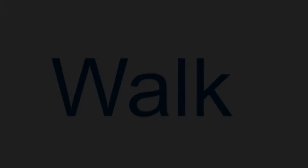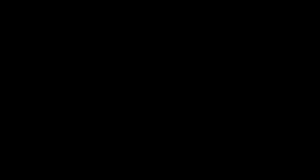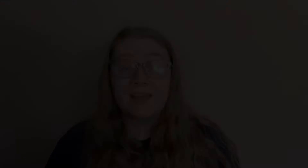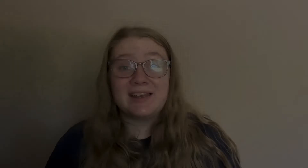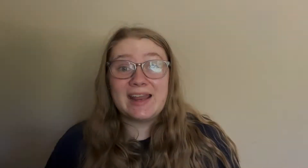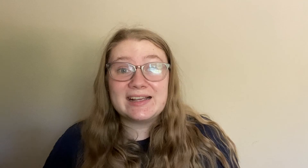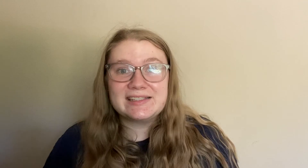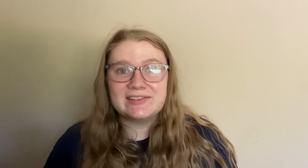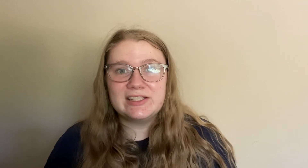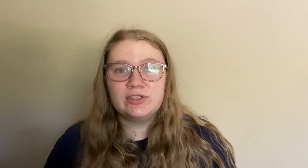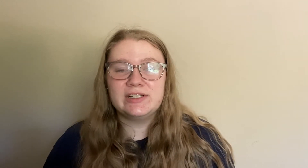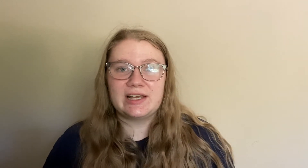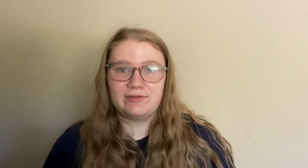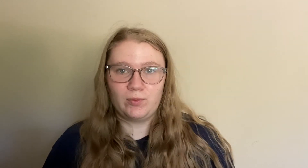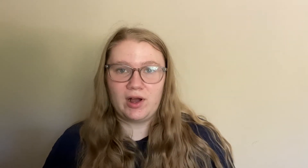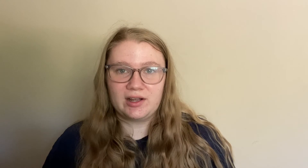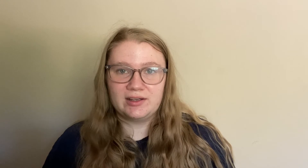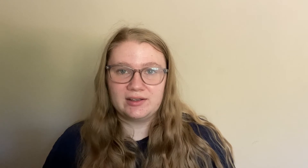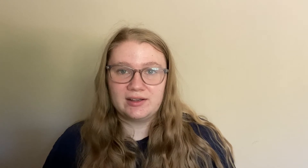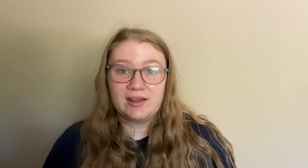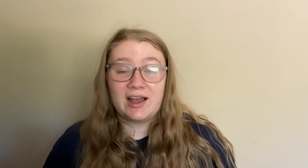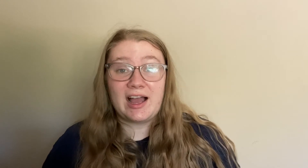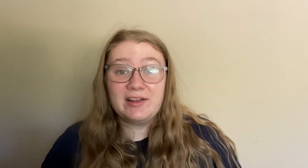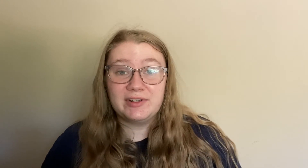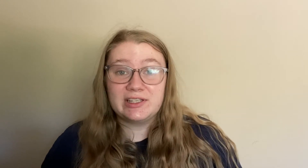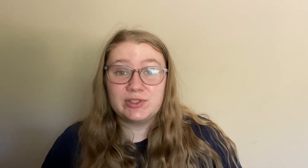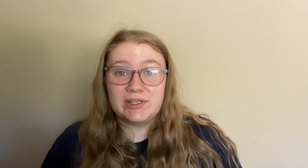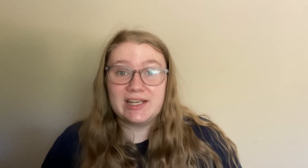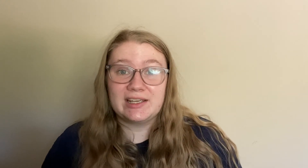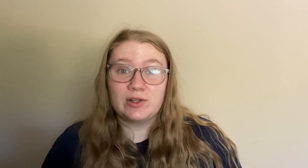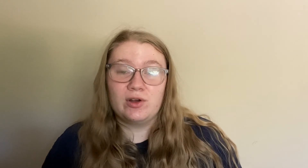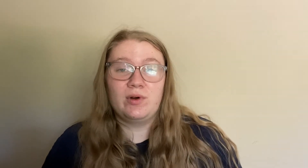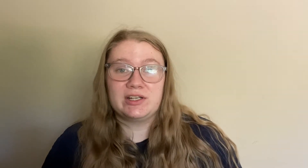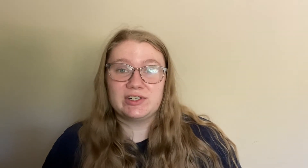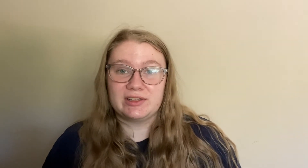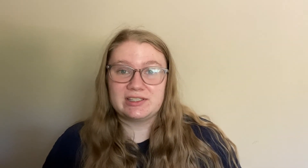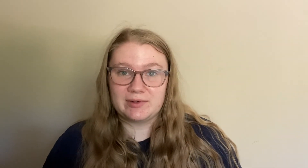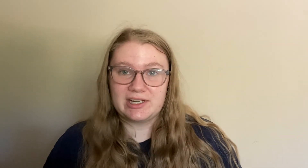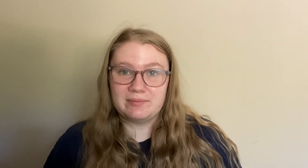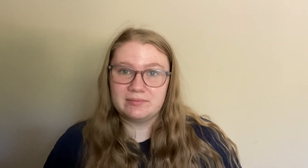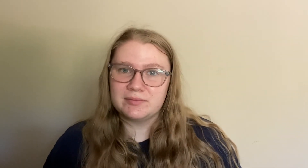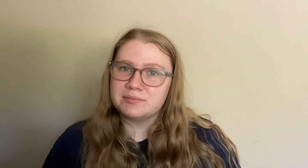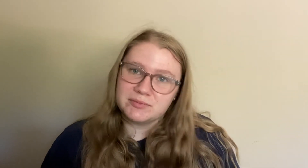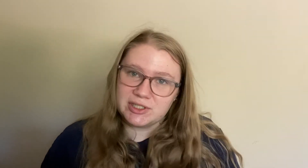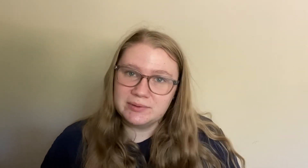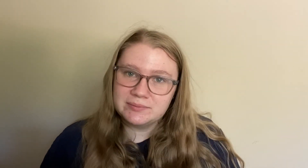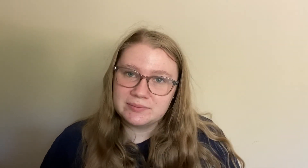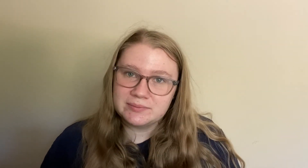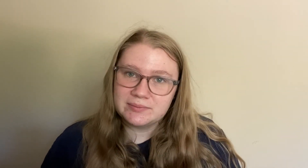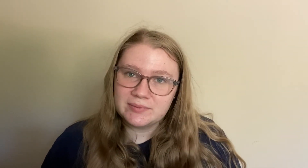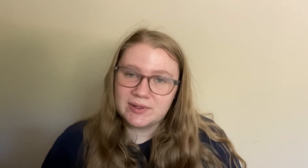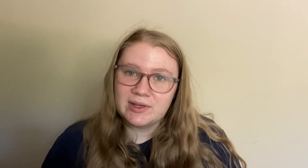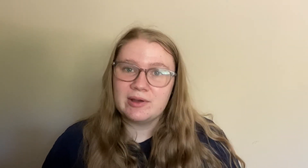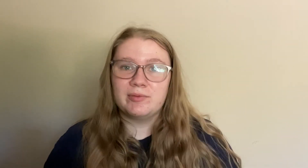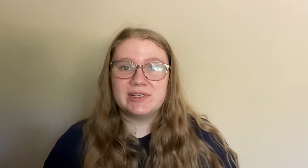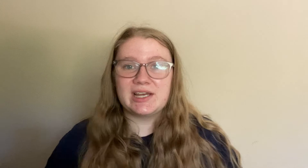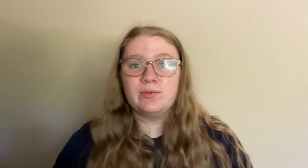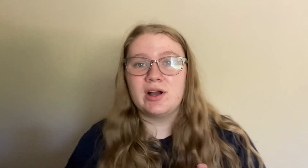Swim. Next let's learn the sign for walk. I really enjoy taking long walks during the summertime. Do you? When we sign walk